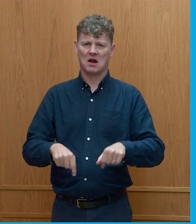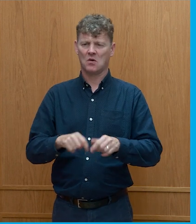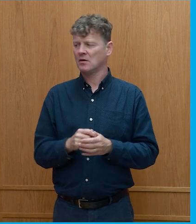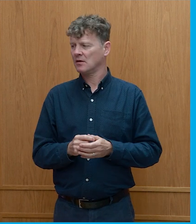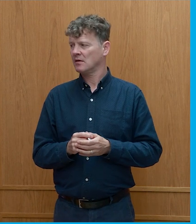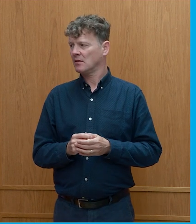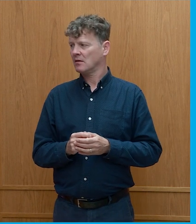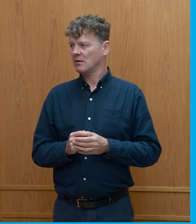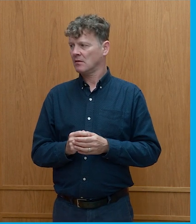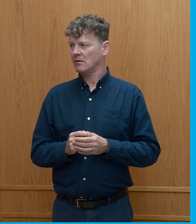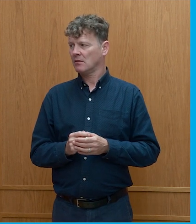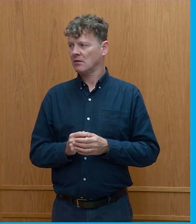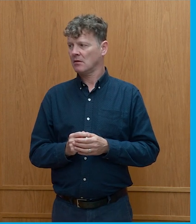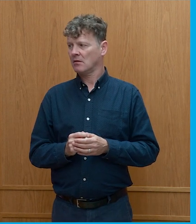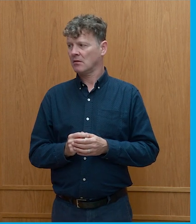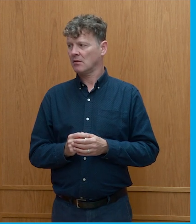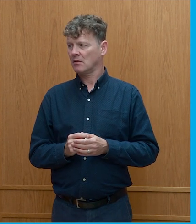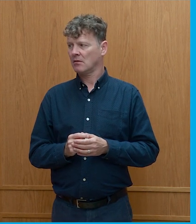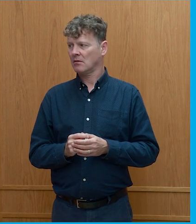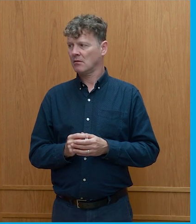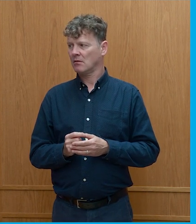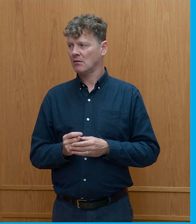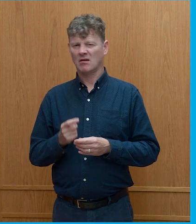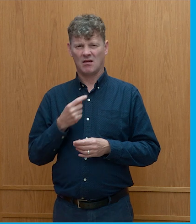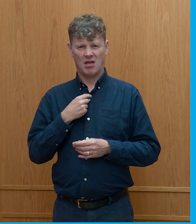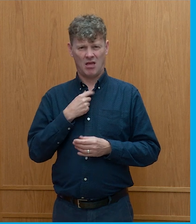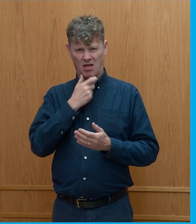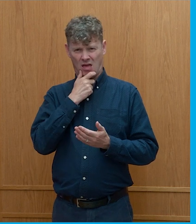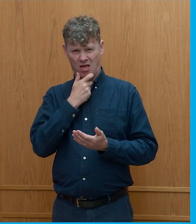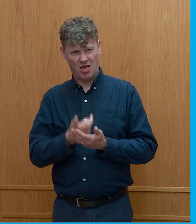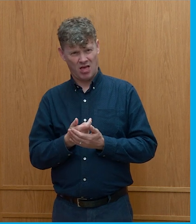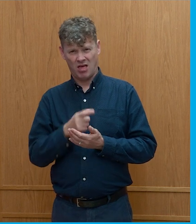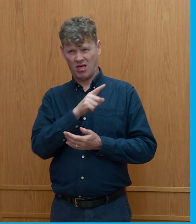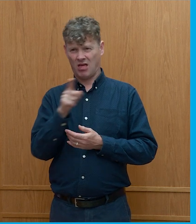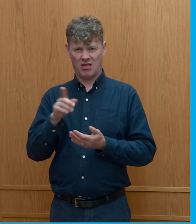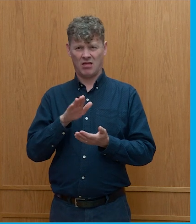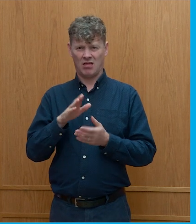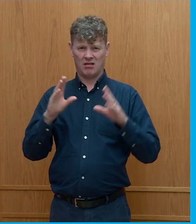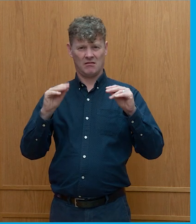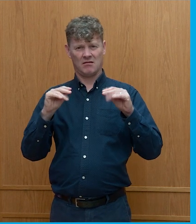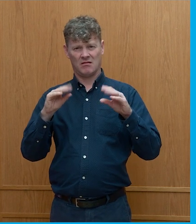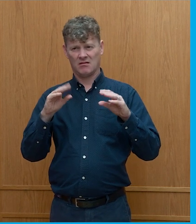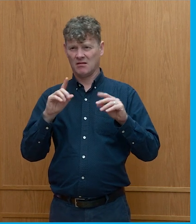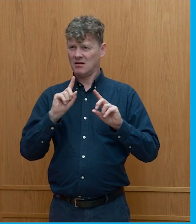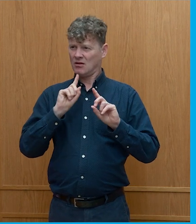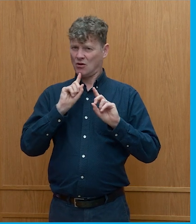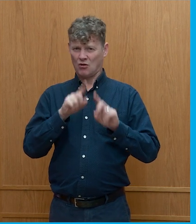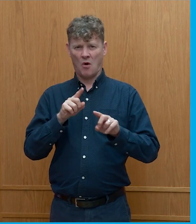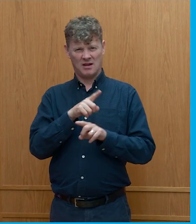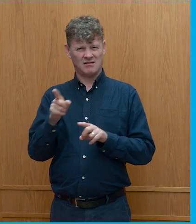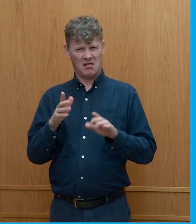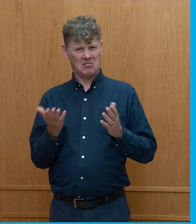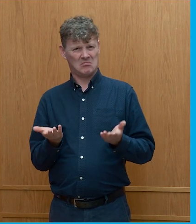utterly shocked about the platitudes and comments and lack of lack of the concern